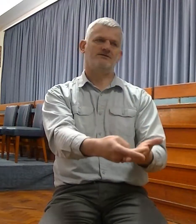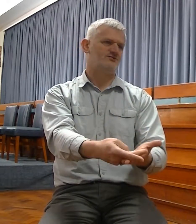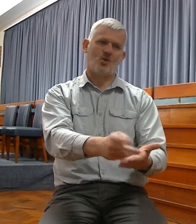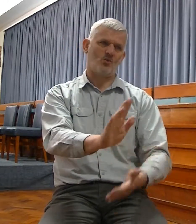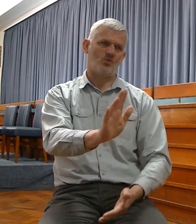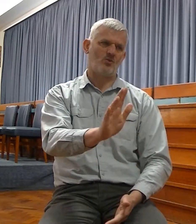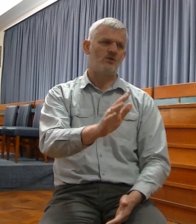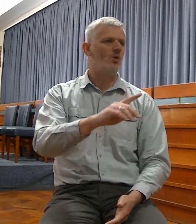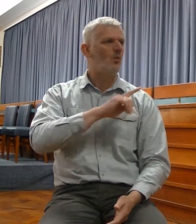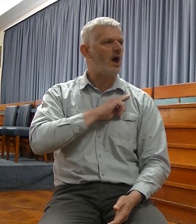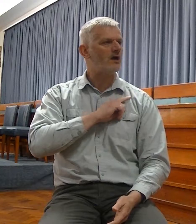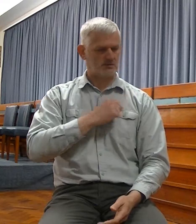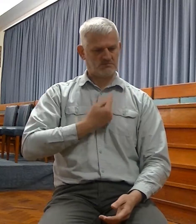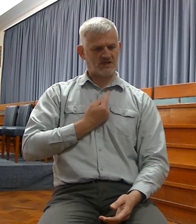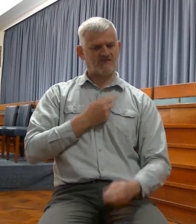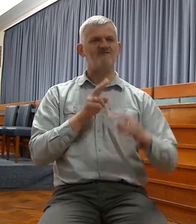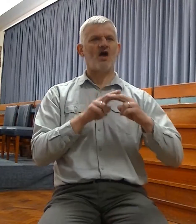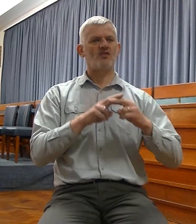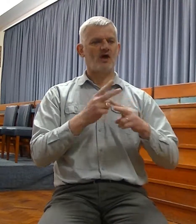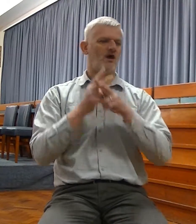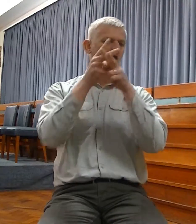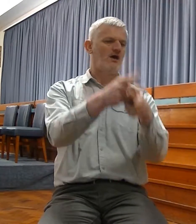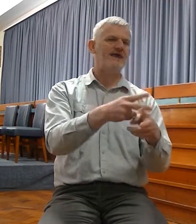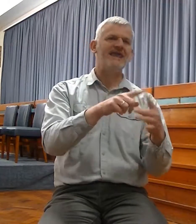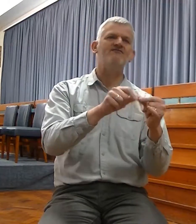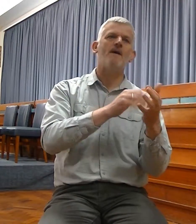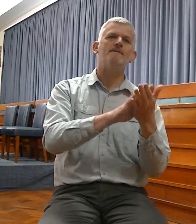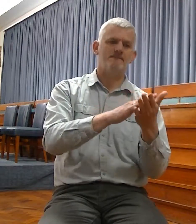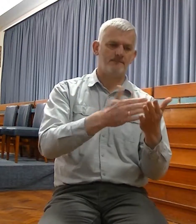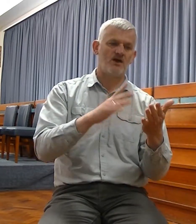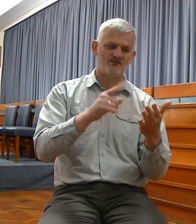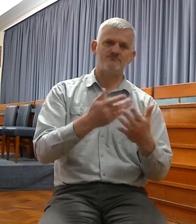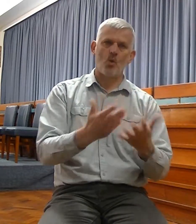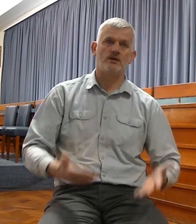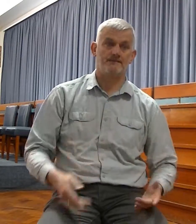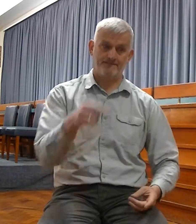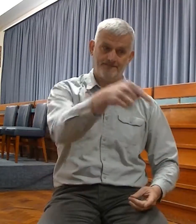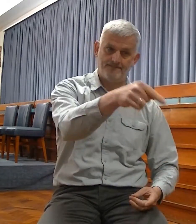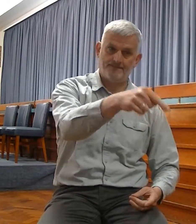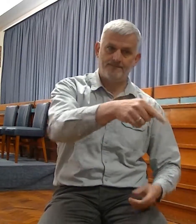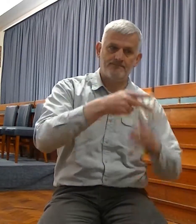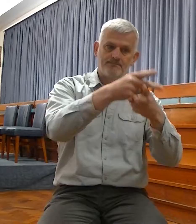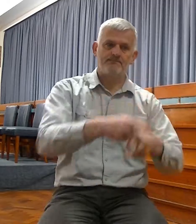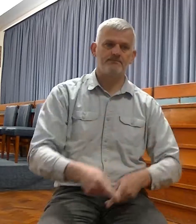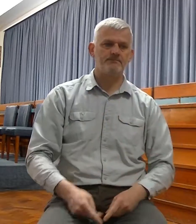and Ephraim is my firstborn. Hear the word of the Lord, O ye nations,